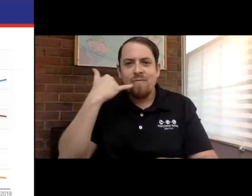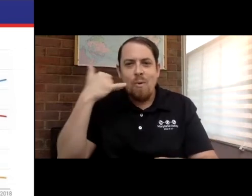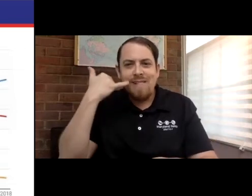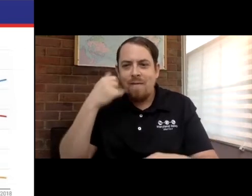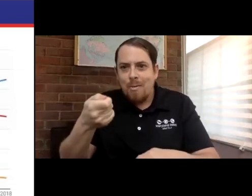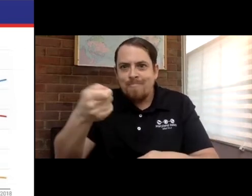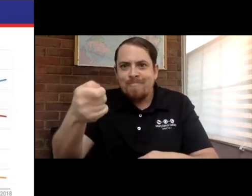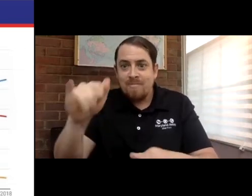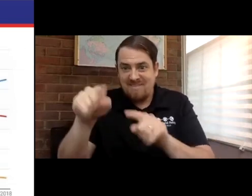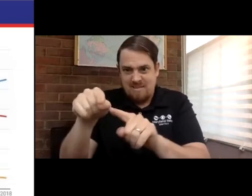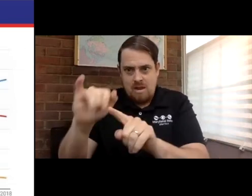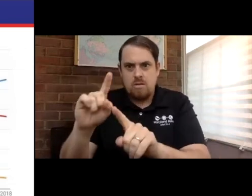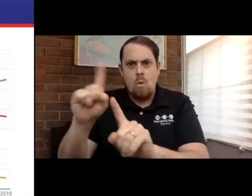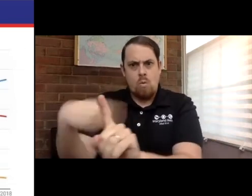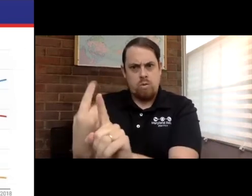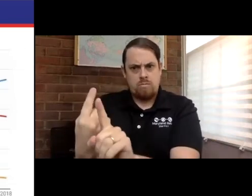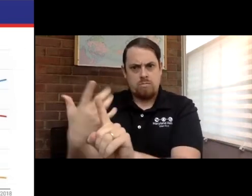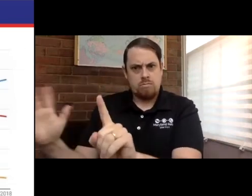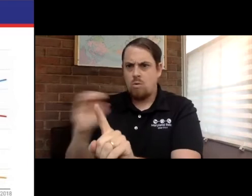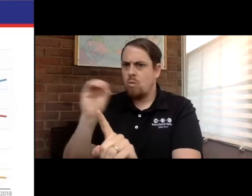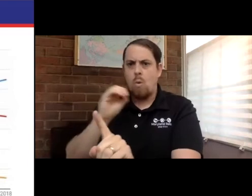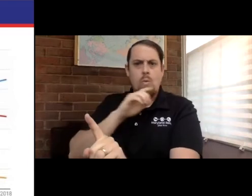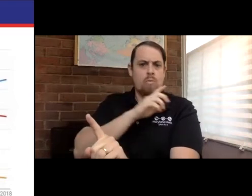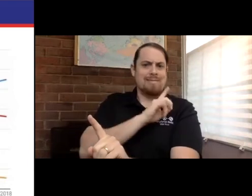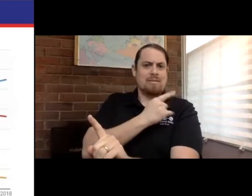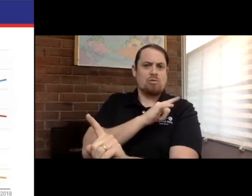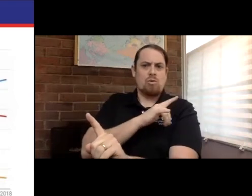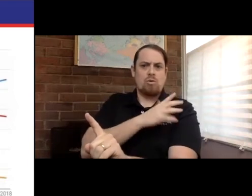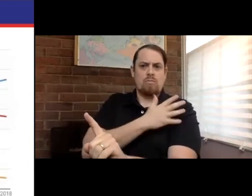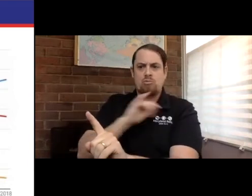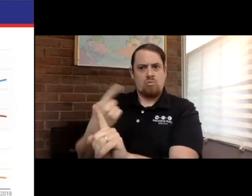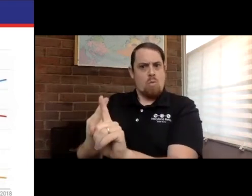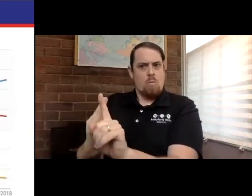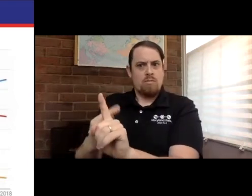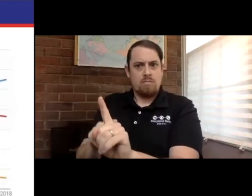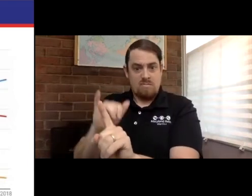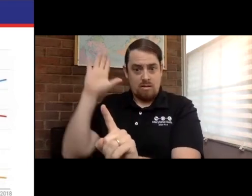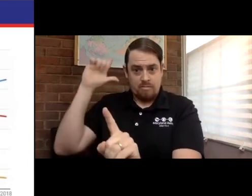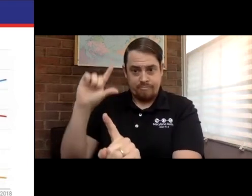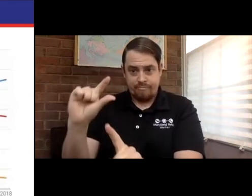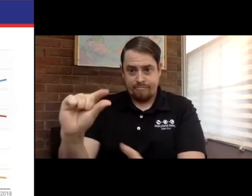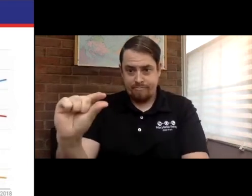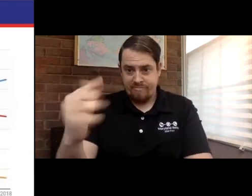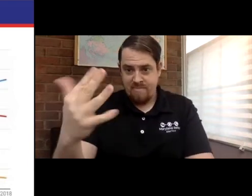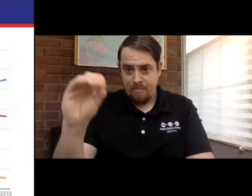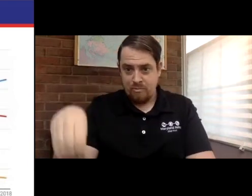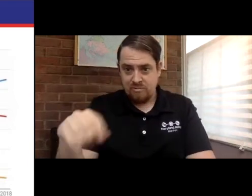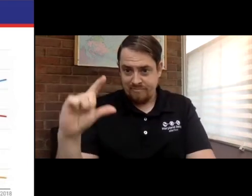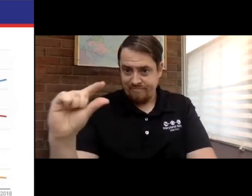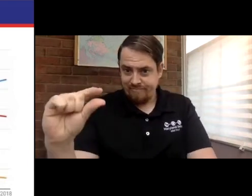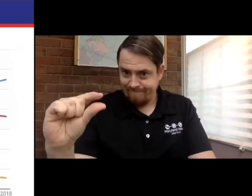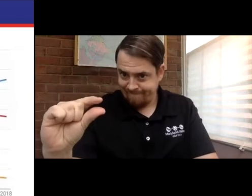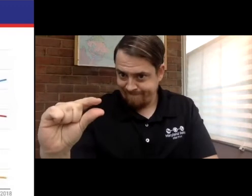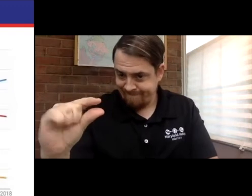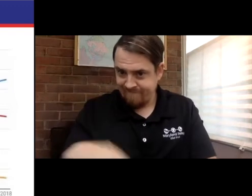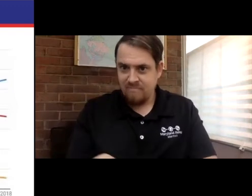yellow line represented there, that have that traditional phone jack, with no other digital or mobile technology,